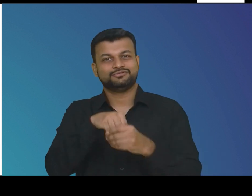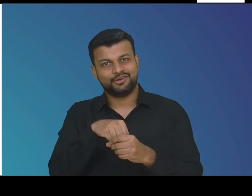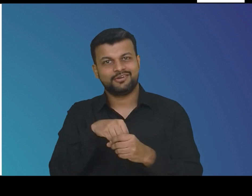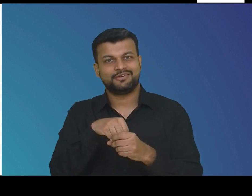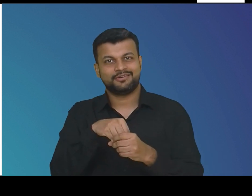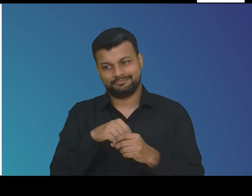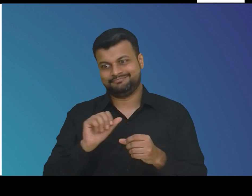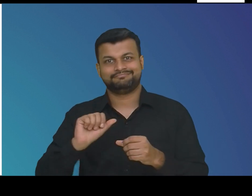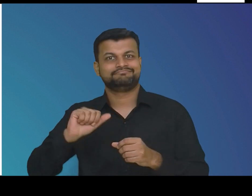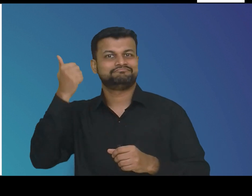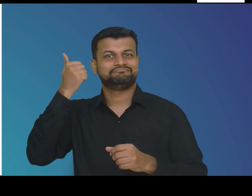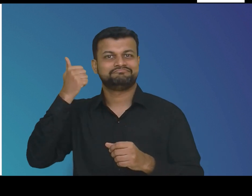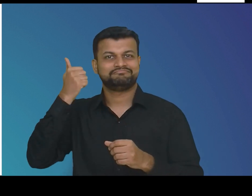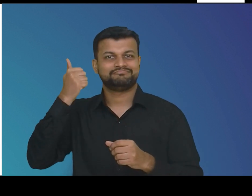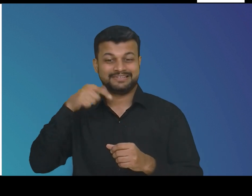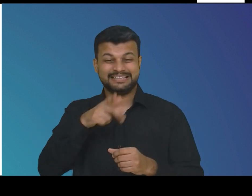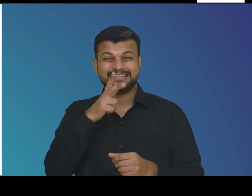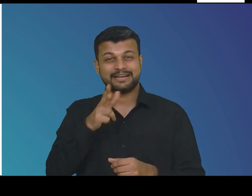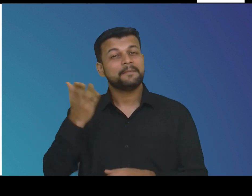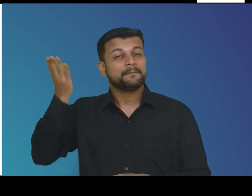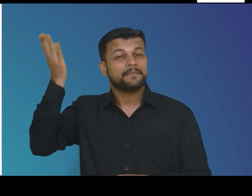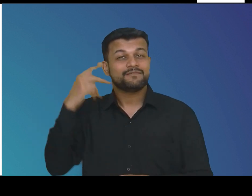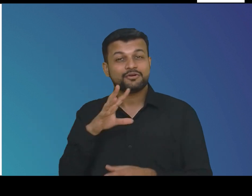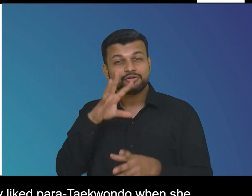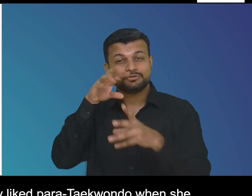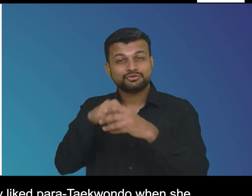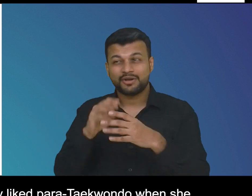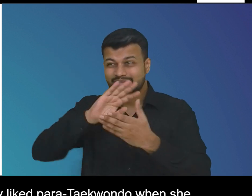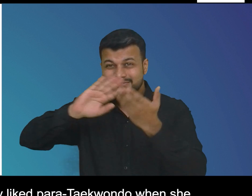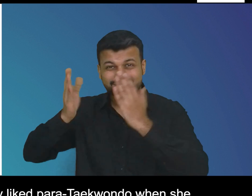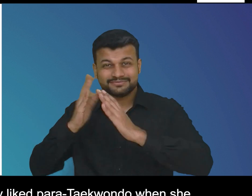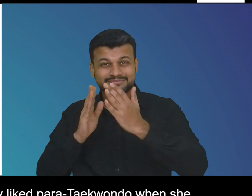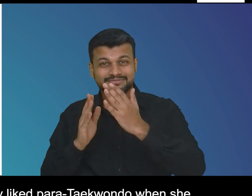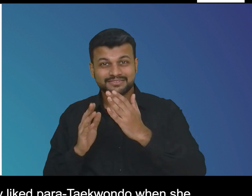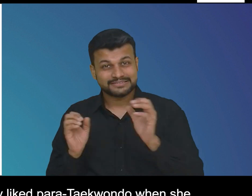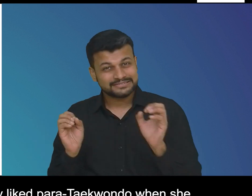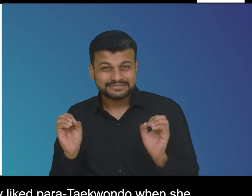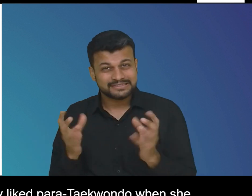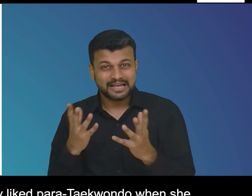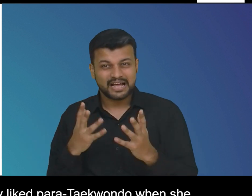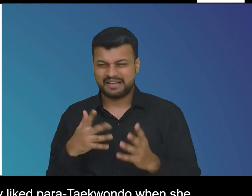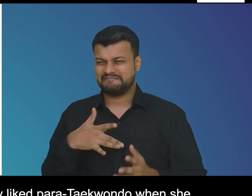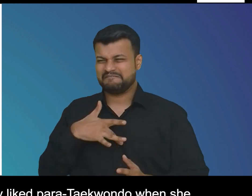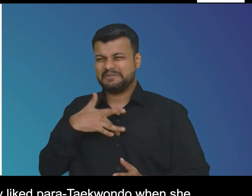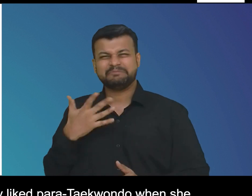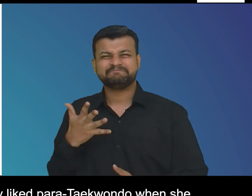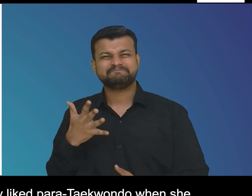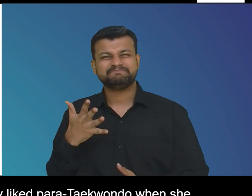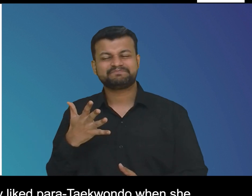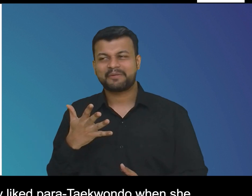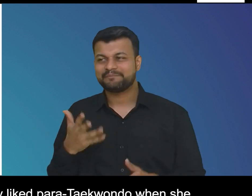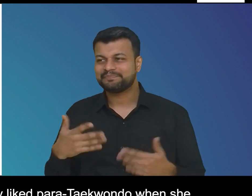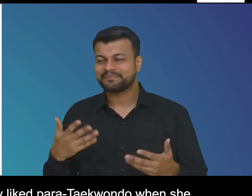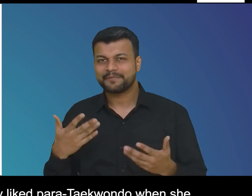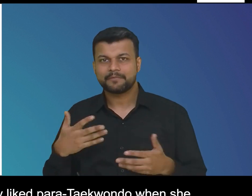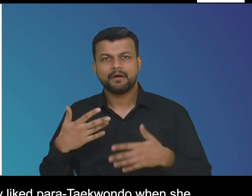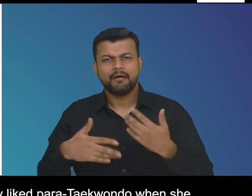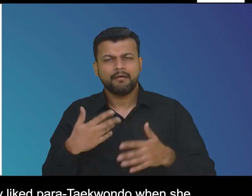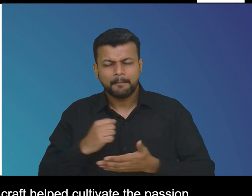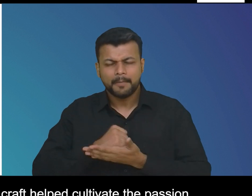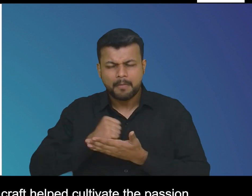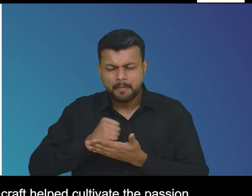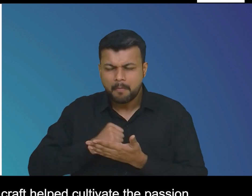goals can grow on you and zakya embodies this as she claims that she never really liked para taekwondo when she first started